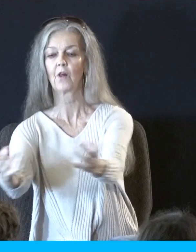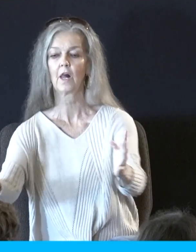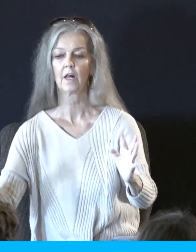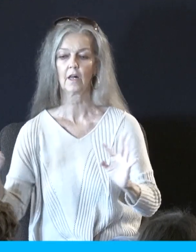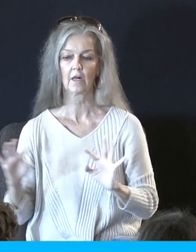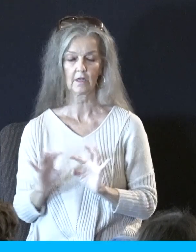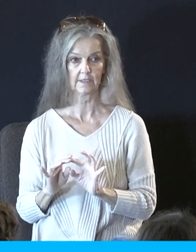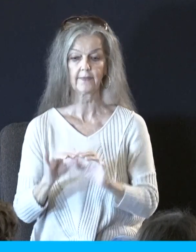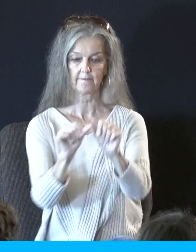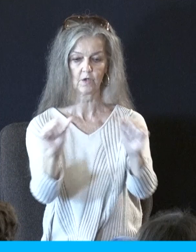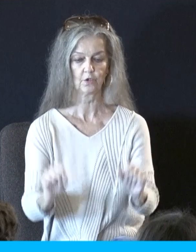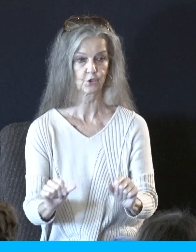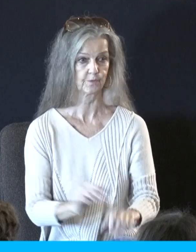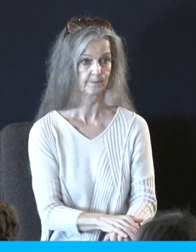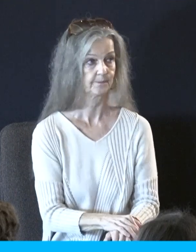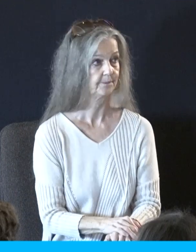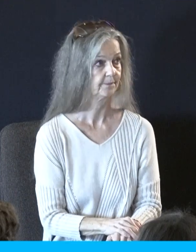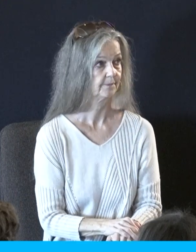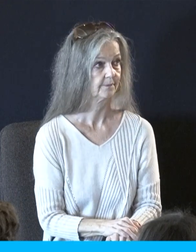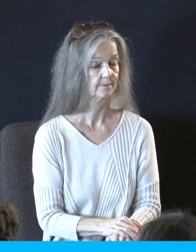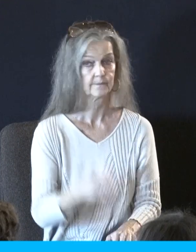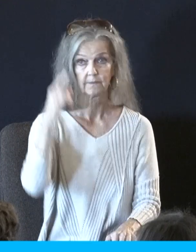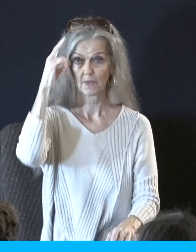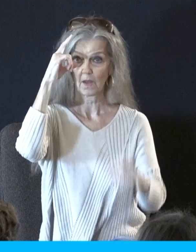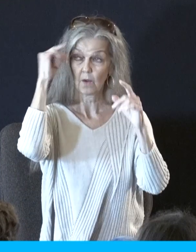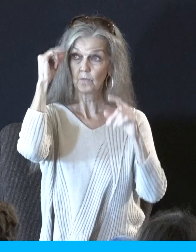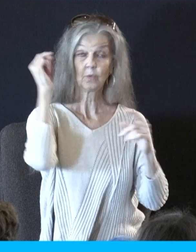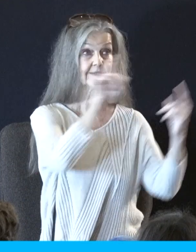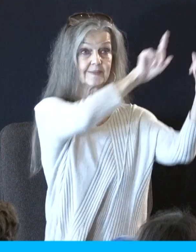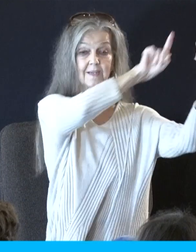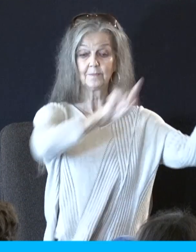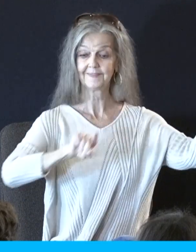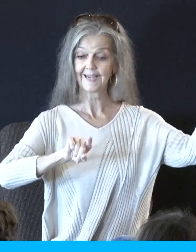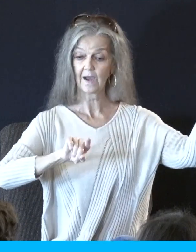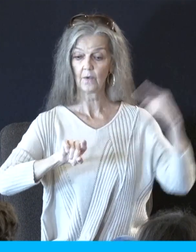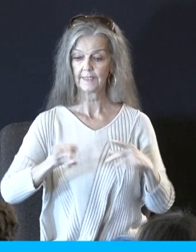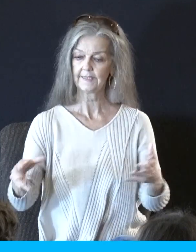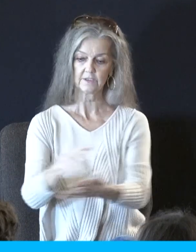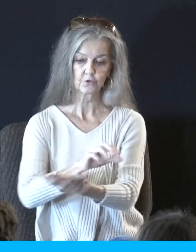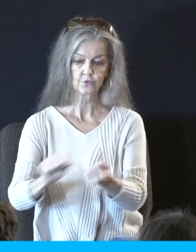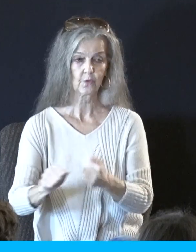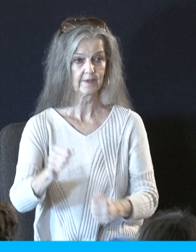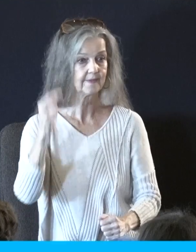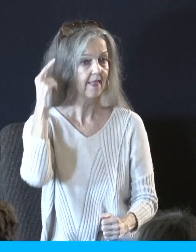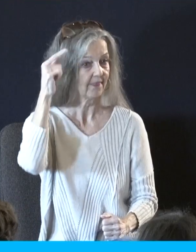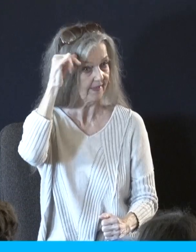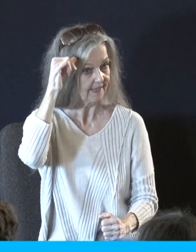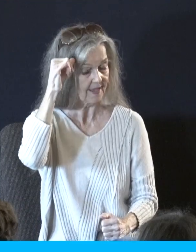front of it. When Moses comes down from Mount Sinai, he destroys the golden calf and sprinkles its remains into the